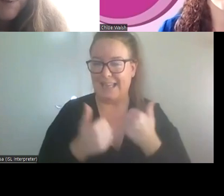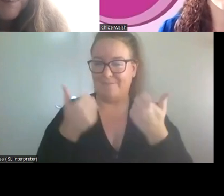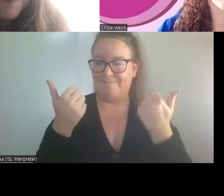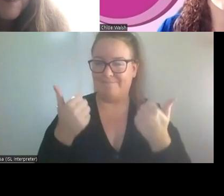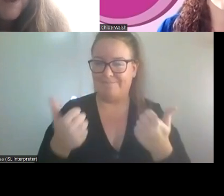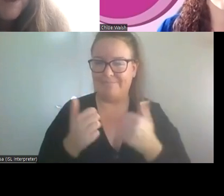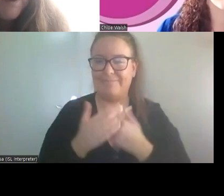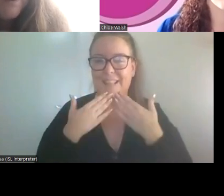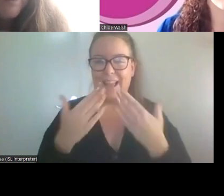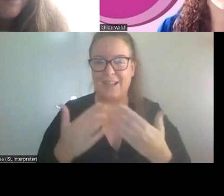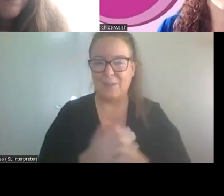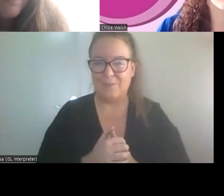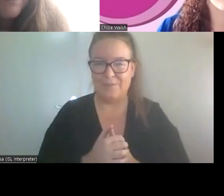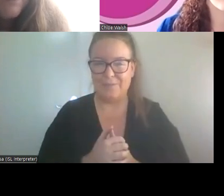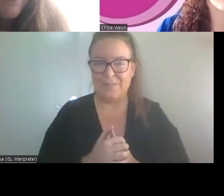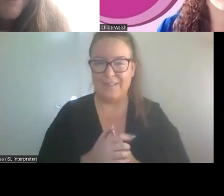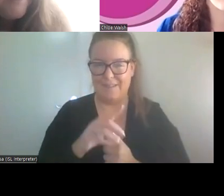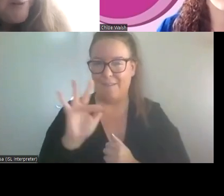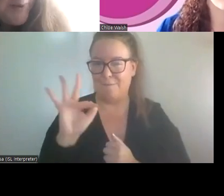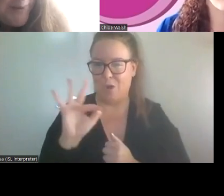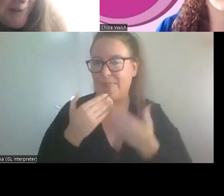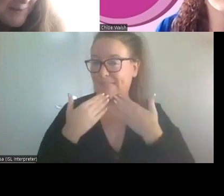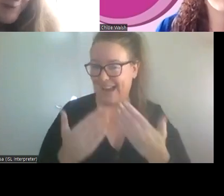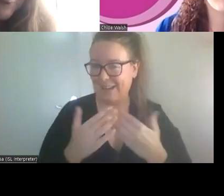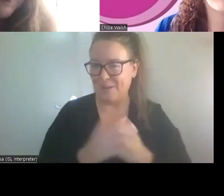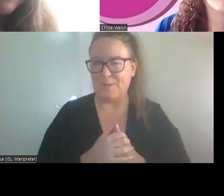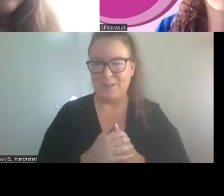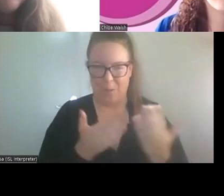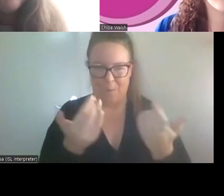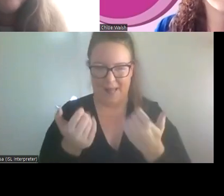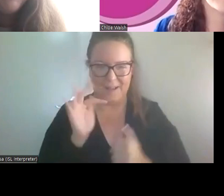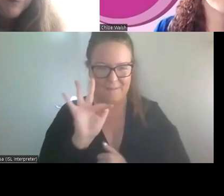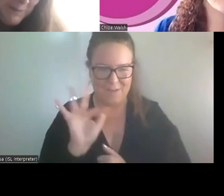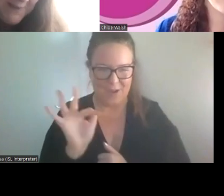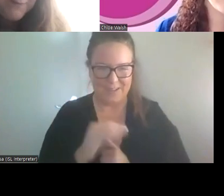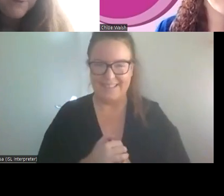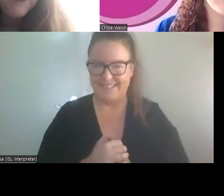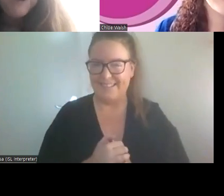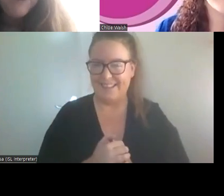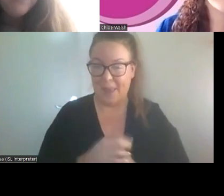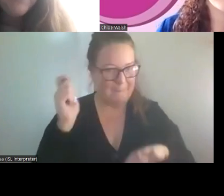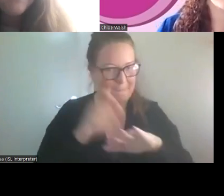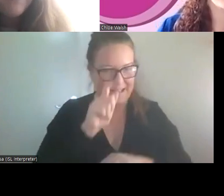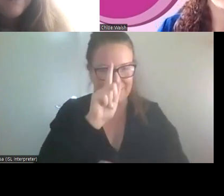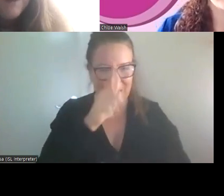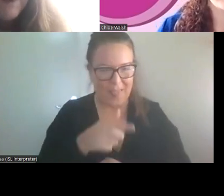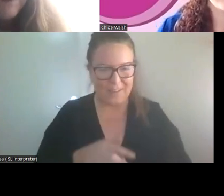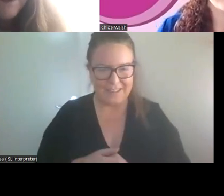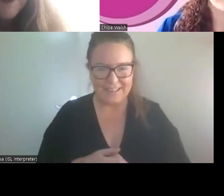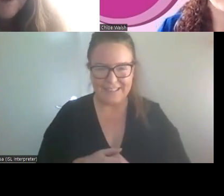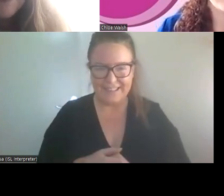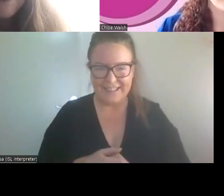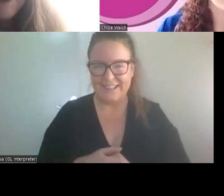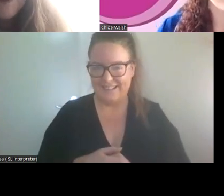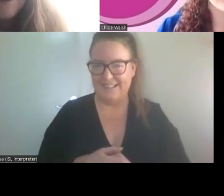Thank you. And thank you. You're very welcome, Fiona. You're very welcome. You're very welcome. And best of luck with, uh, with